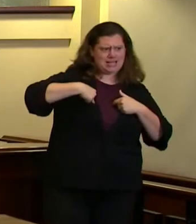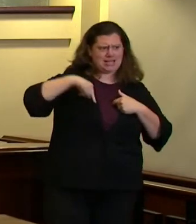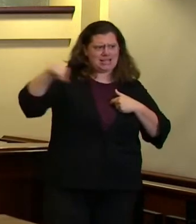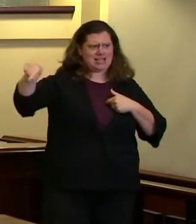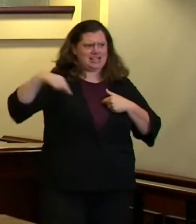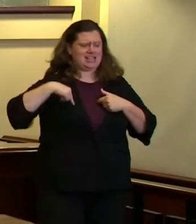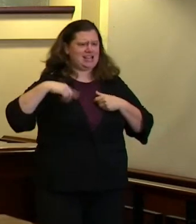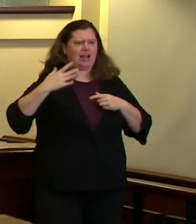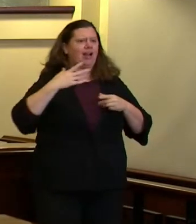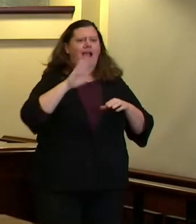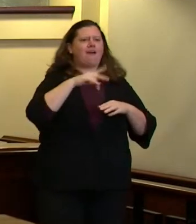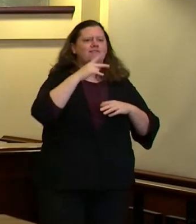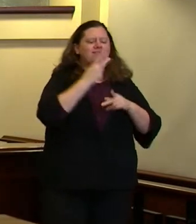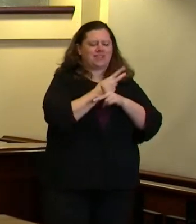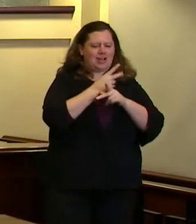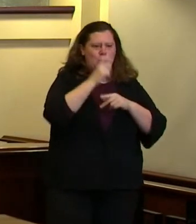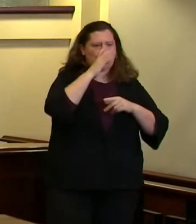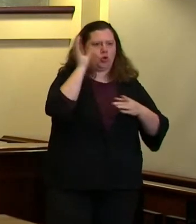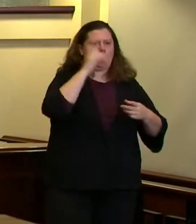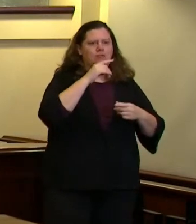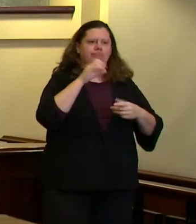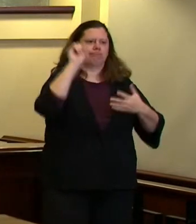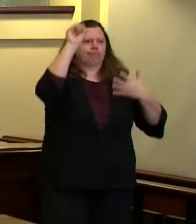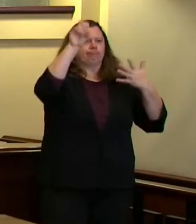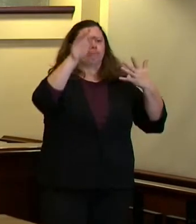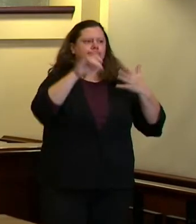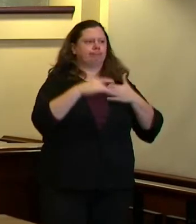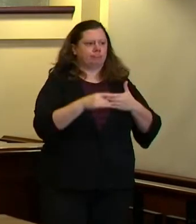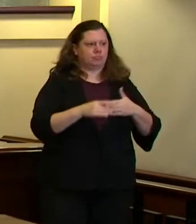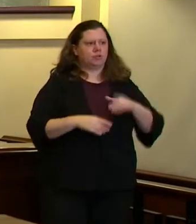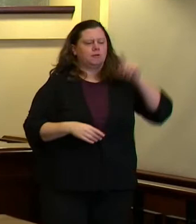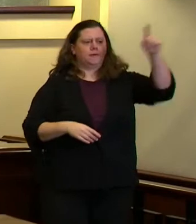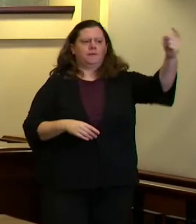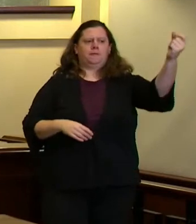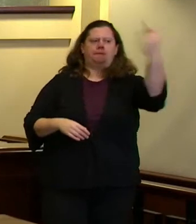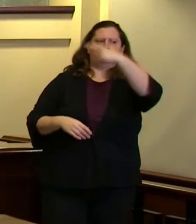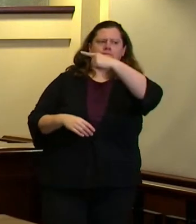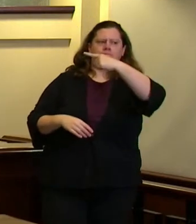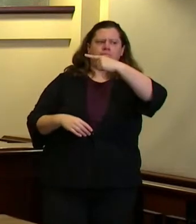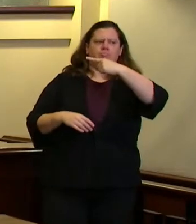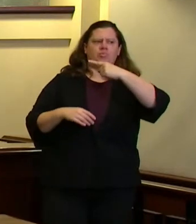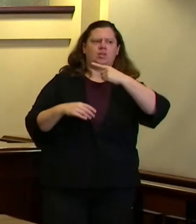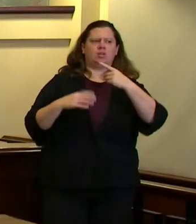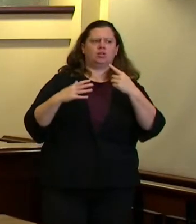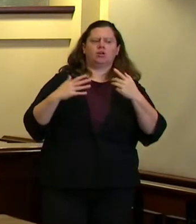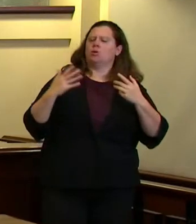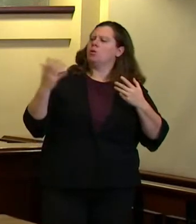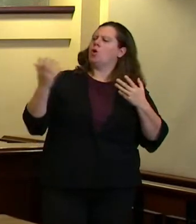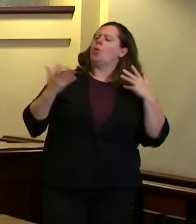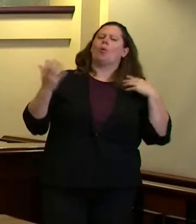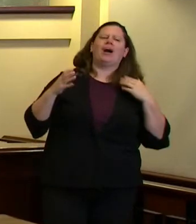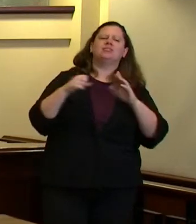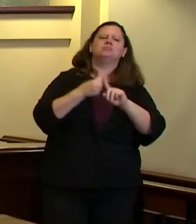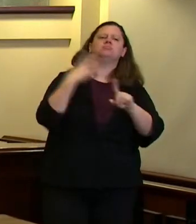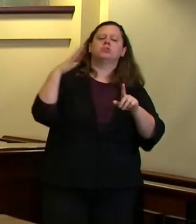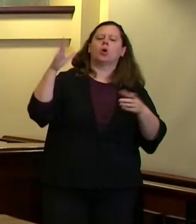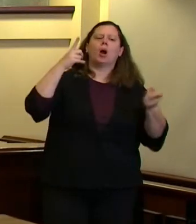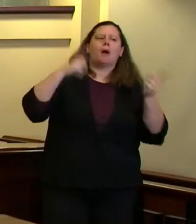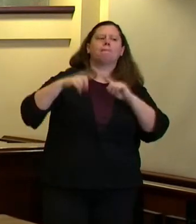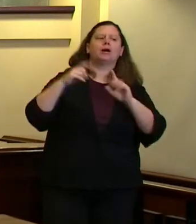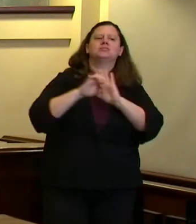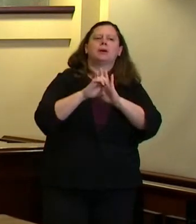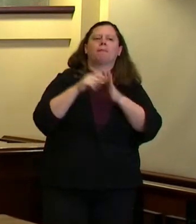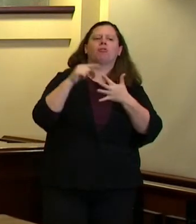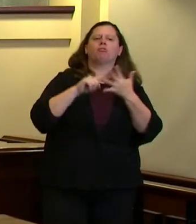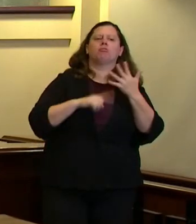as you're aware the governor